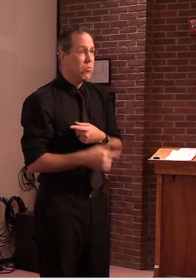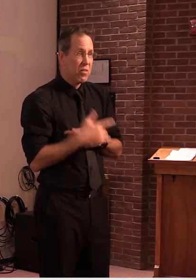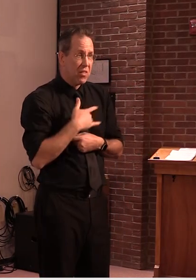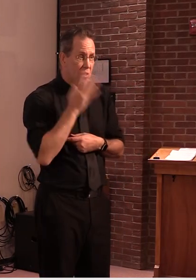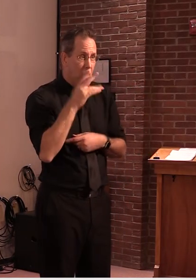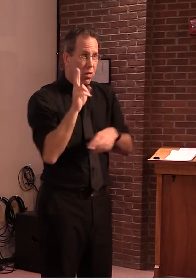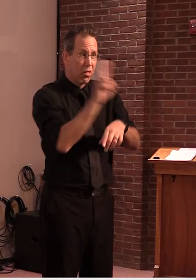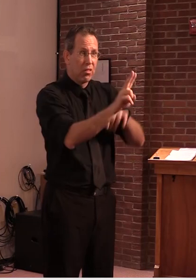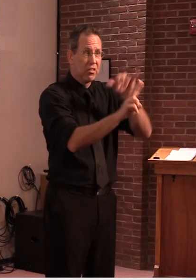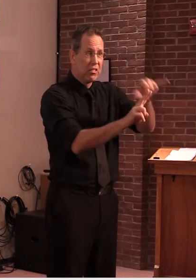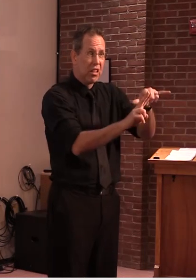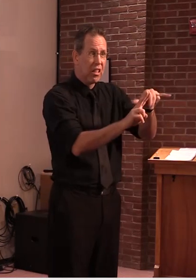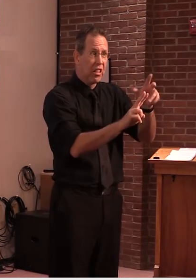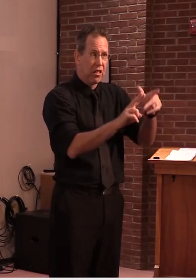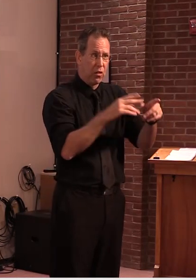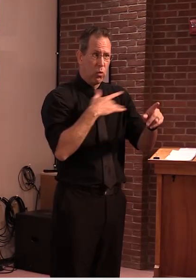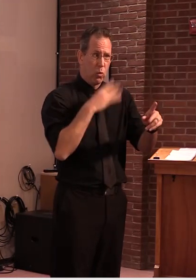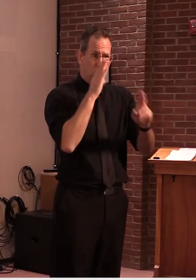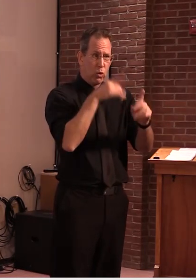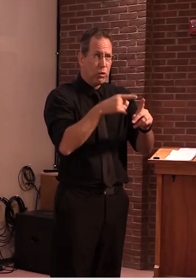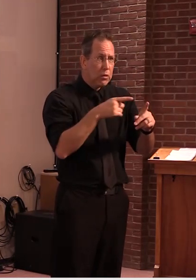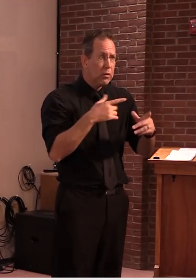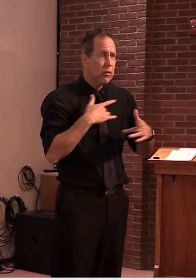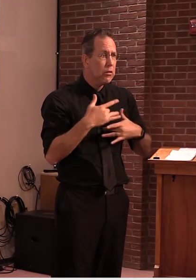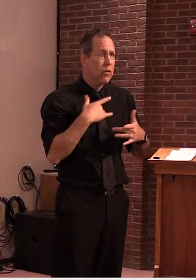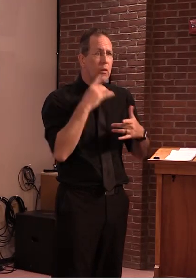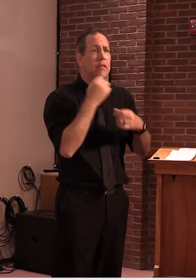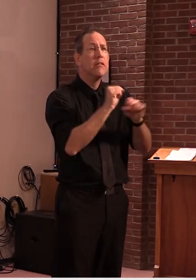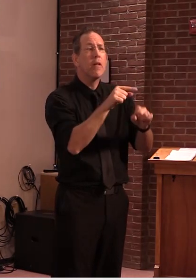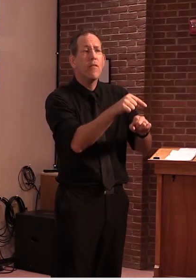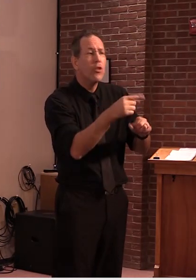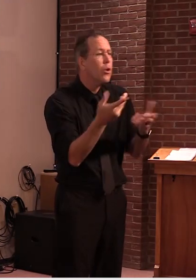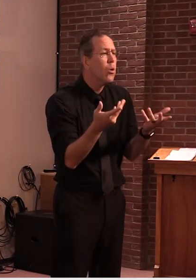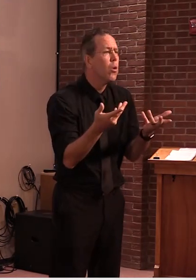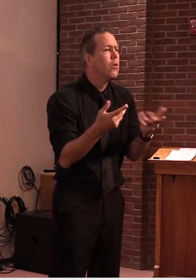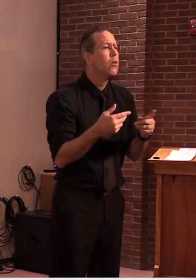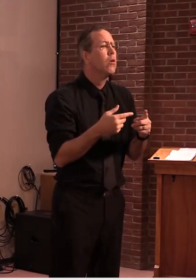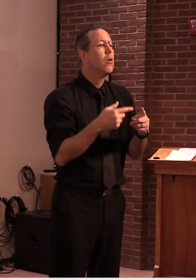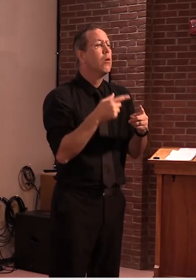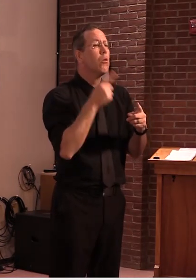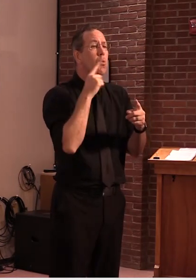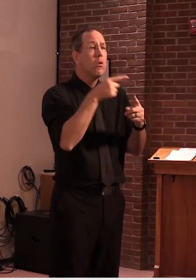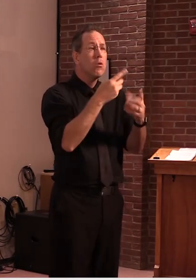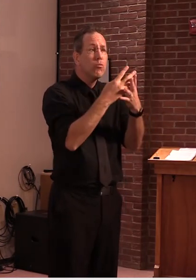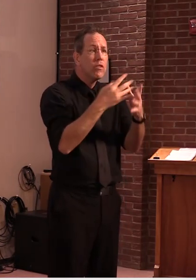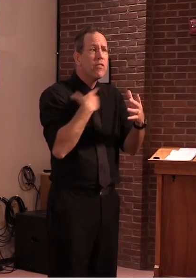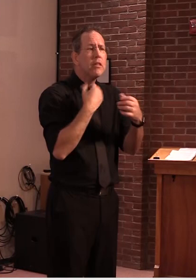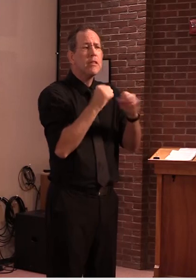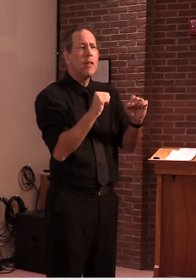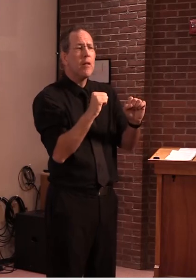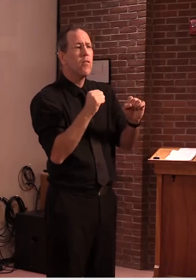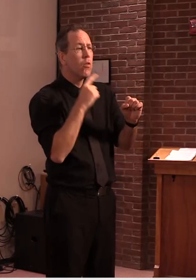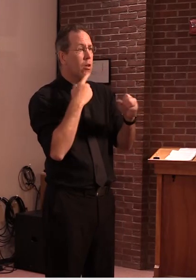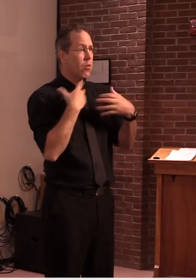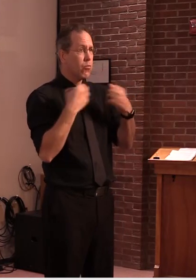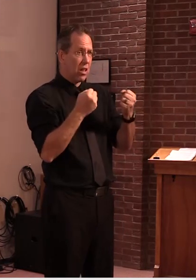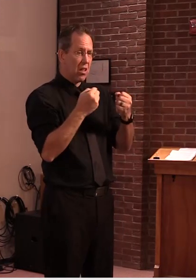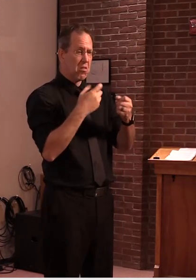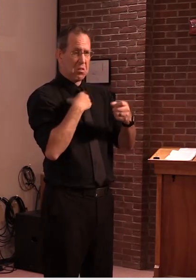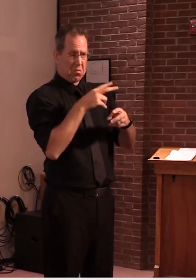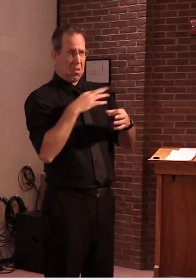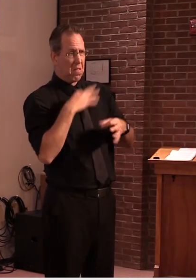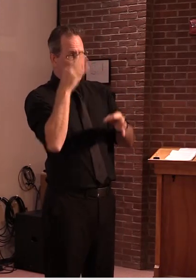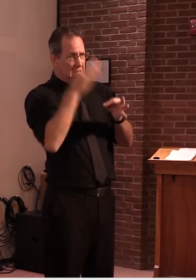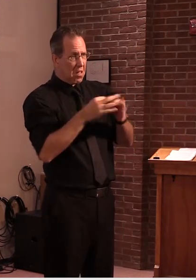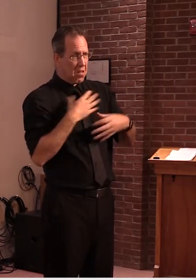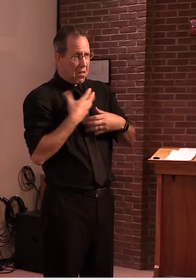there any thought to possibly pulling some of those inmates out of there once they're yeah let me um let me turn it over to Commissioner Baker he's still